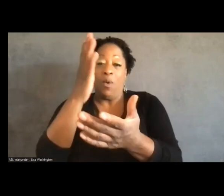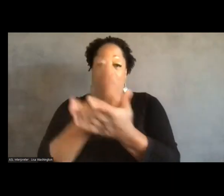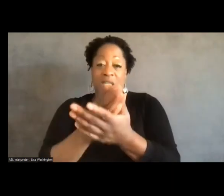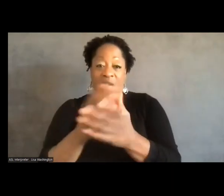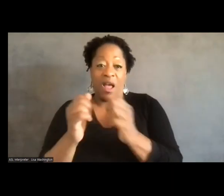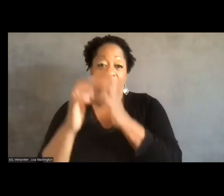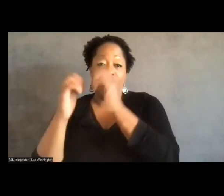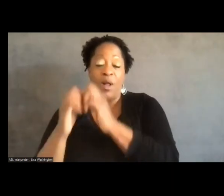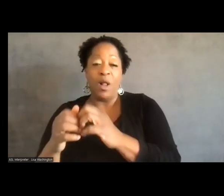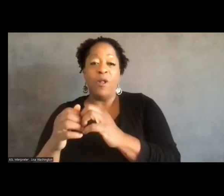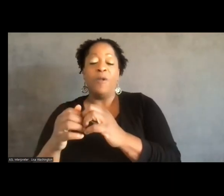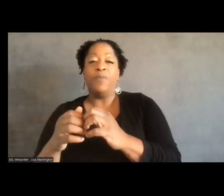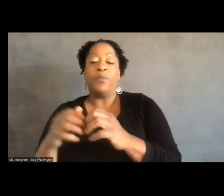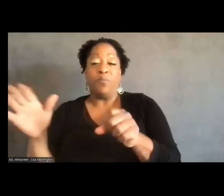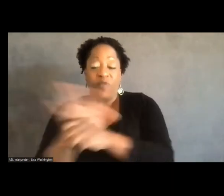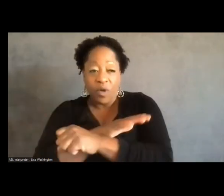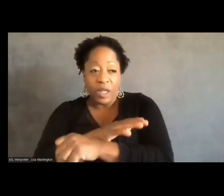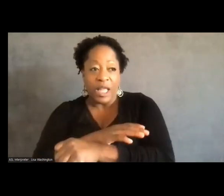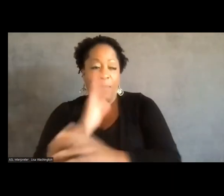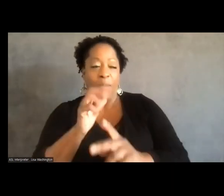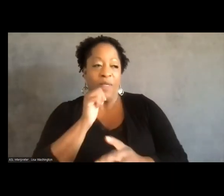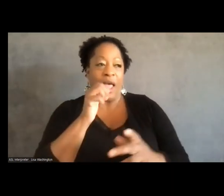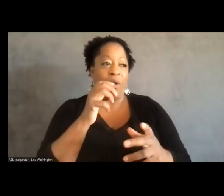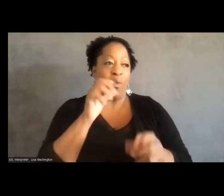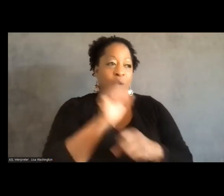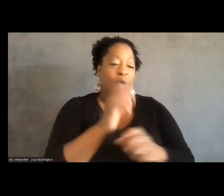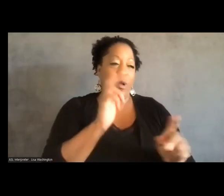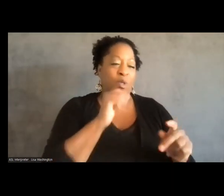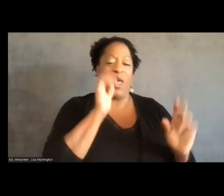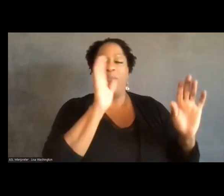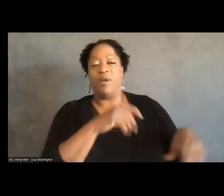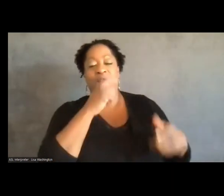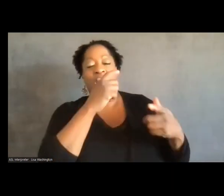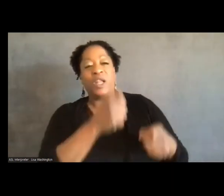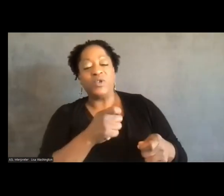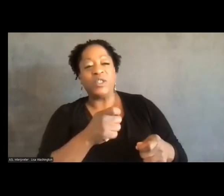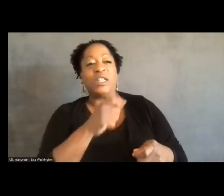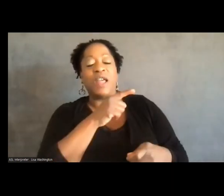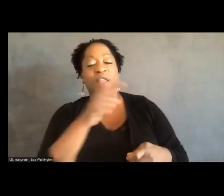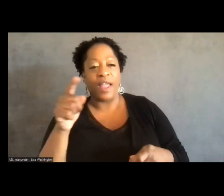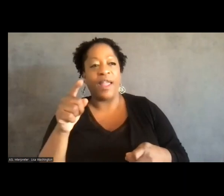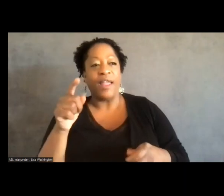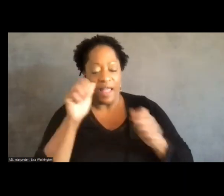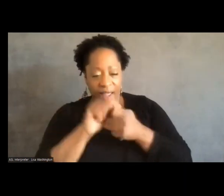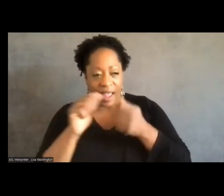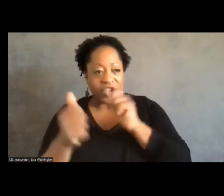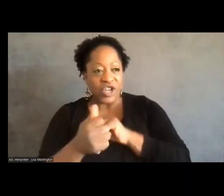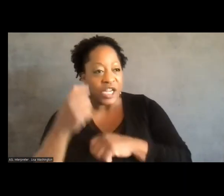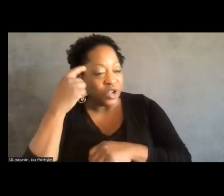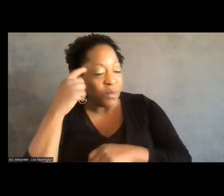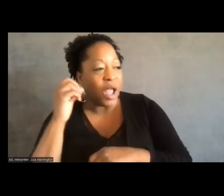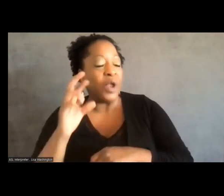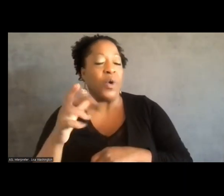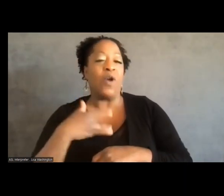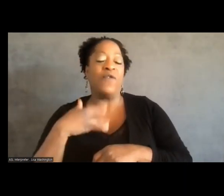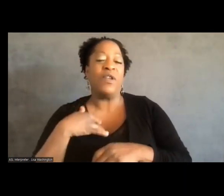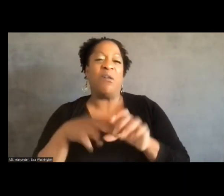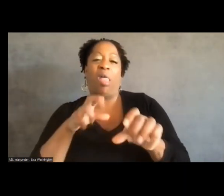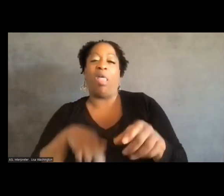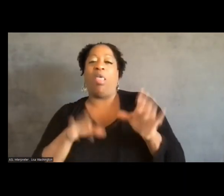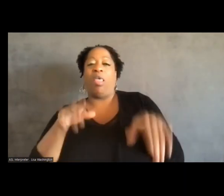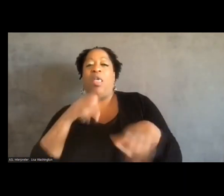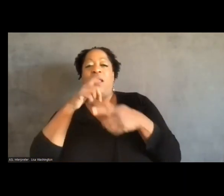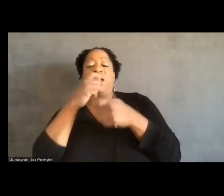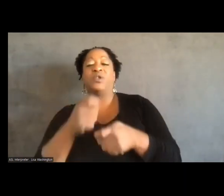non-abolitionists because there's this feeling that they can be pulled off. And I think that is as much about